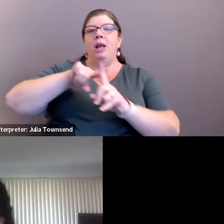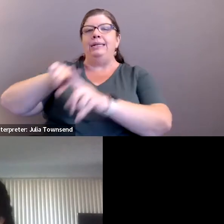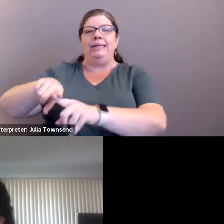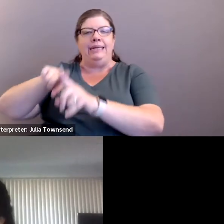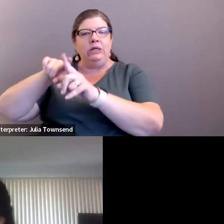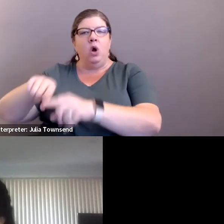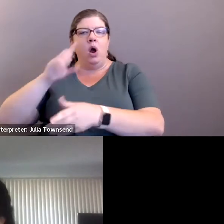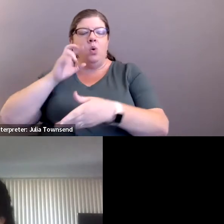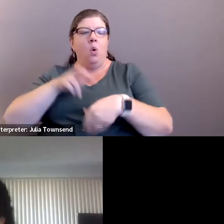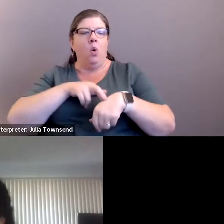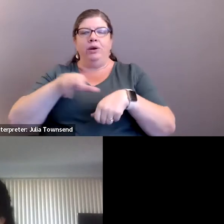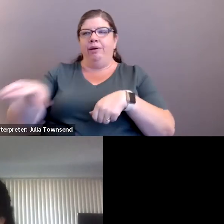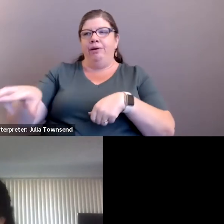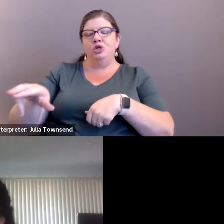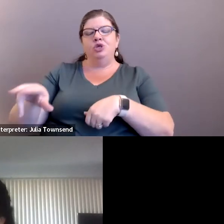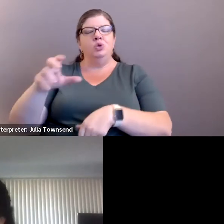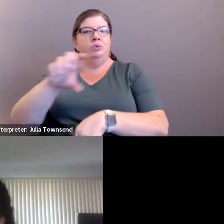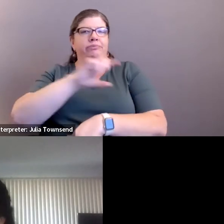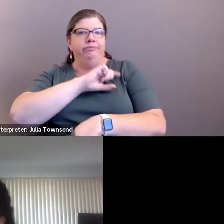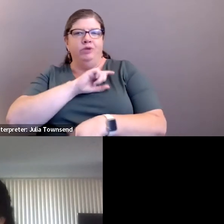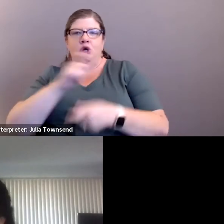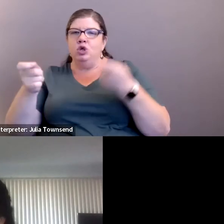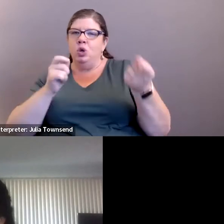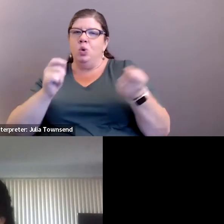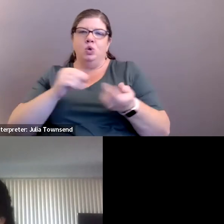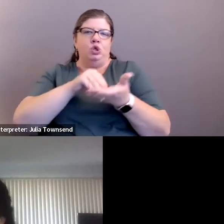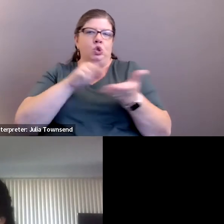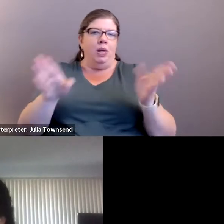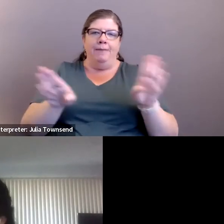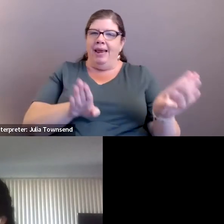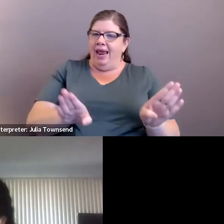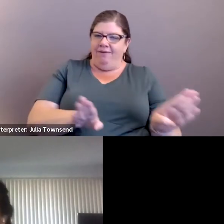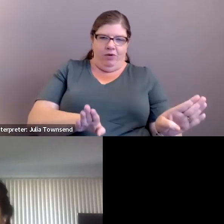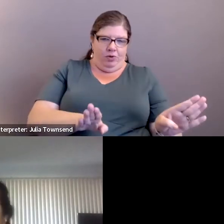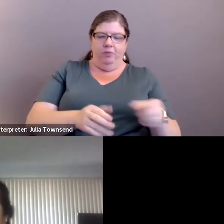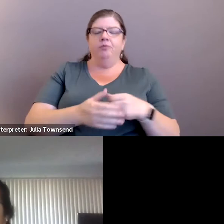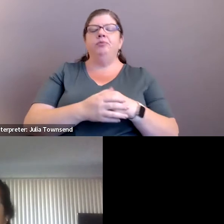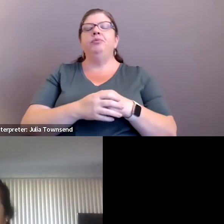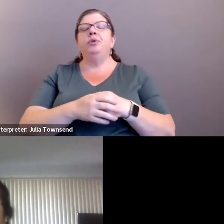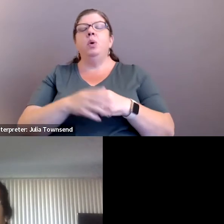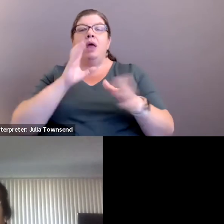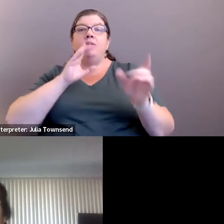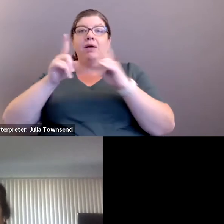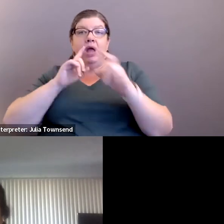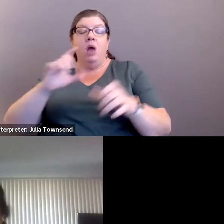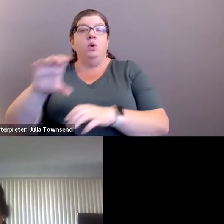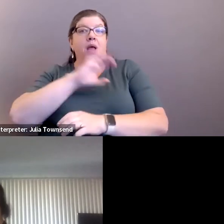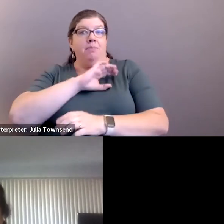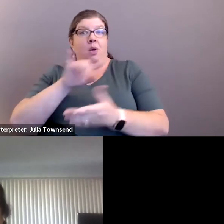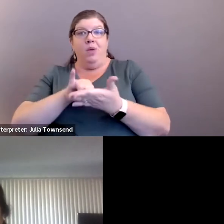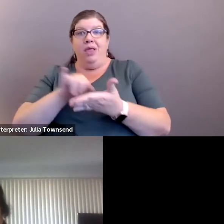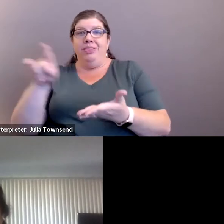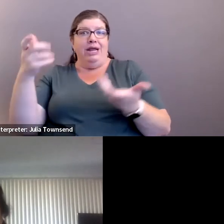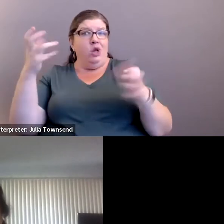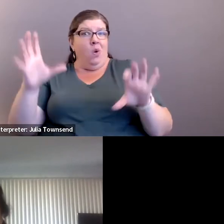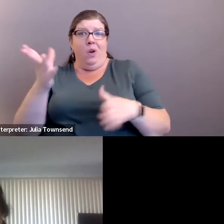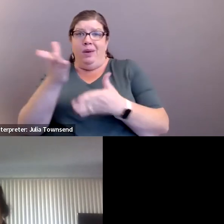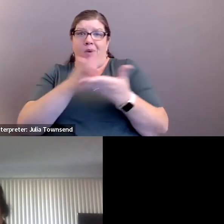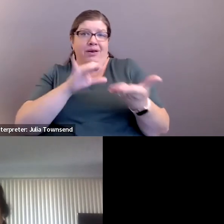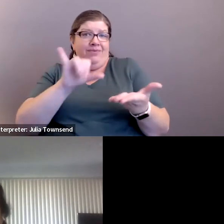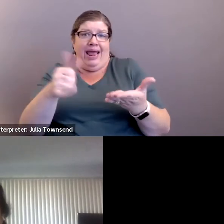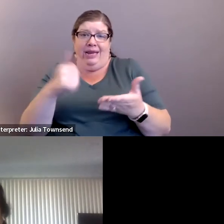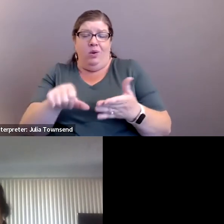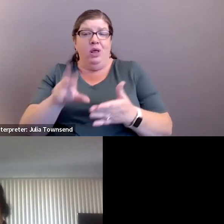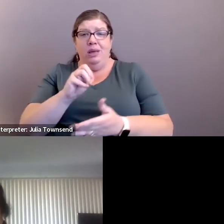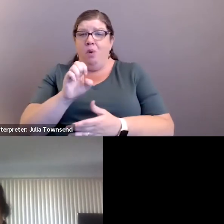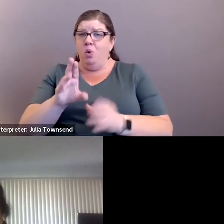on or defer to law enforcement to deal with our student behaviors. We've had a conversation with law enforcement as well, and they don't want any parts of that either.